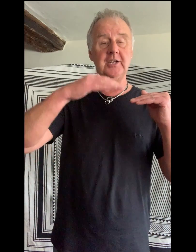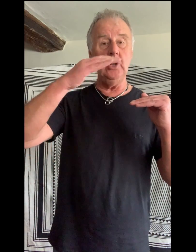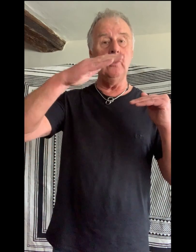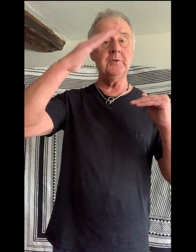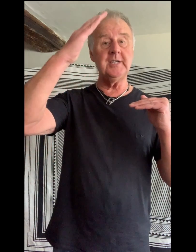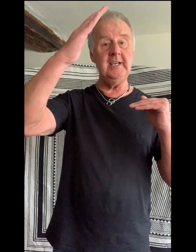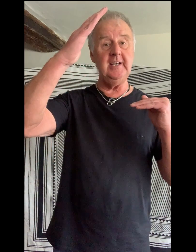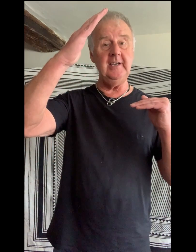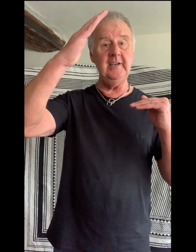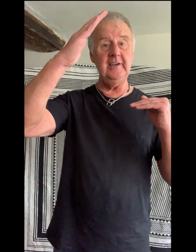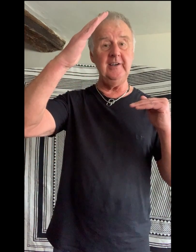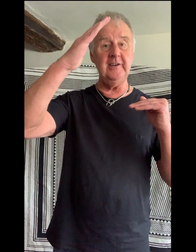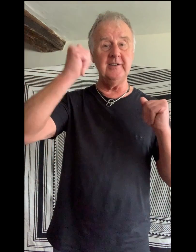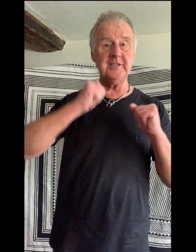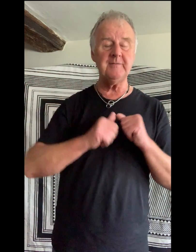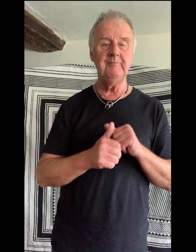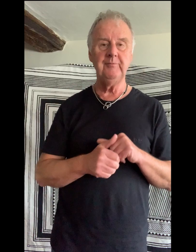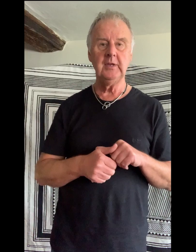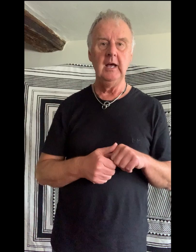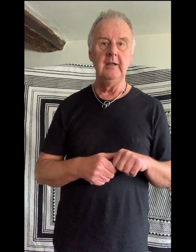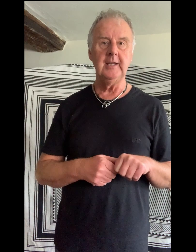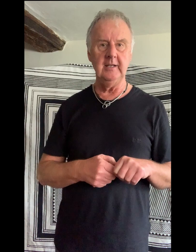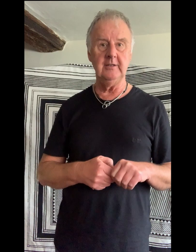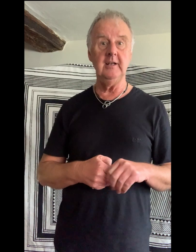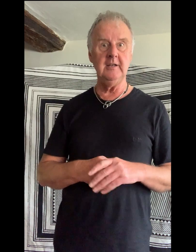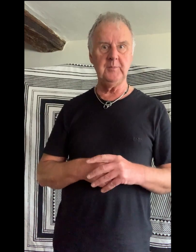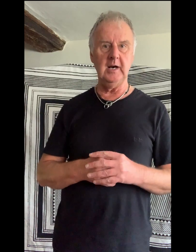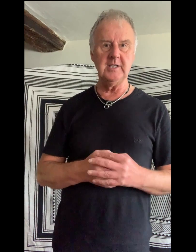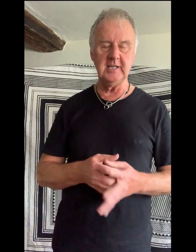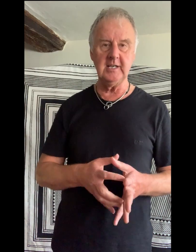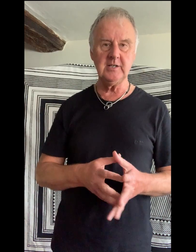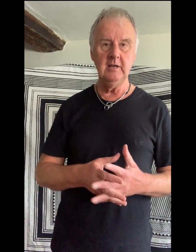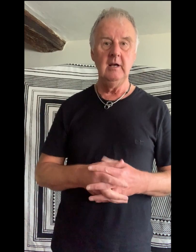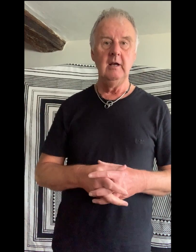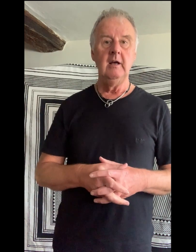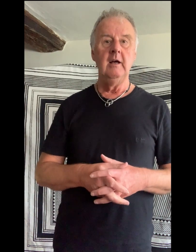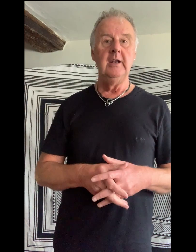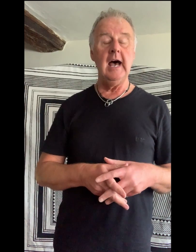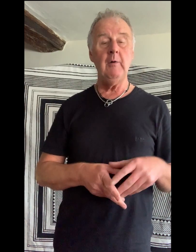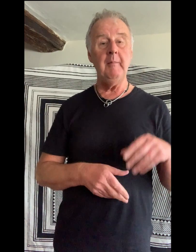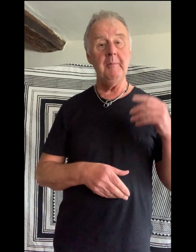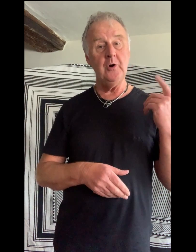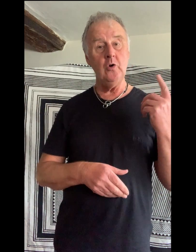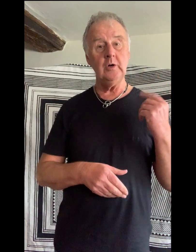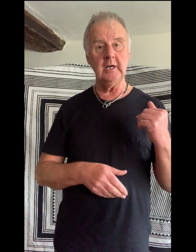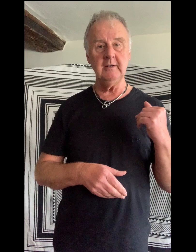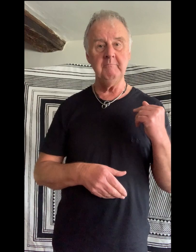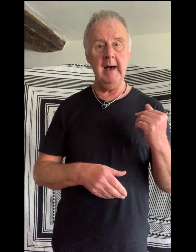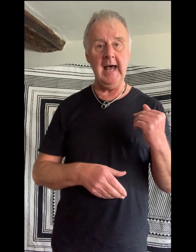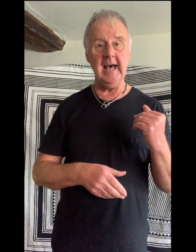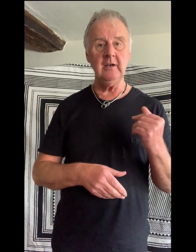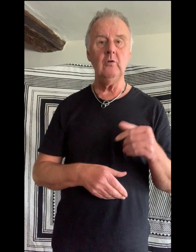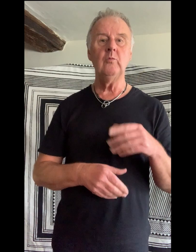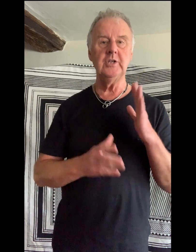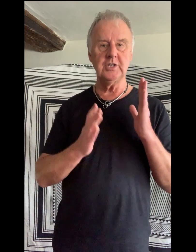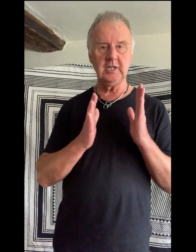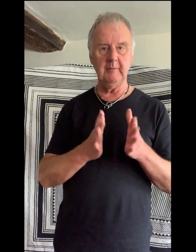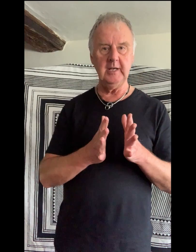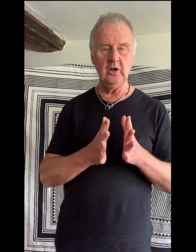Shed no tears. Then the lead part sings. Now I'm a broken man. We just come in